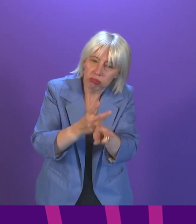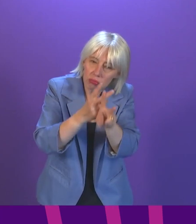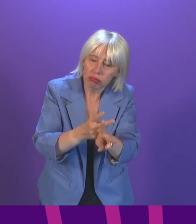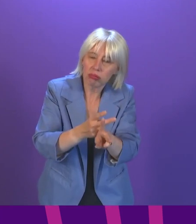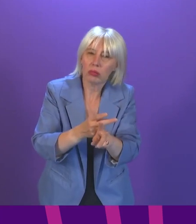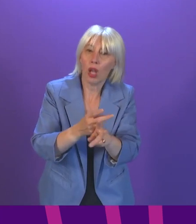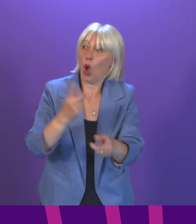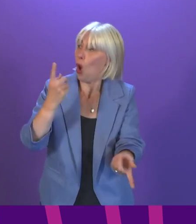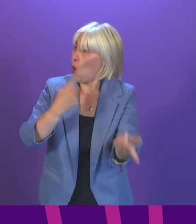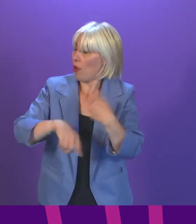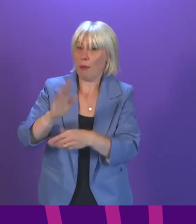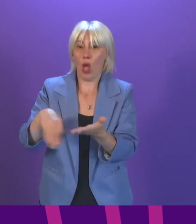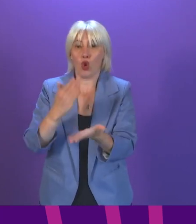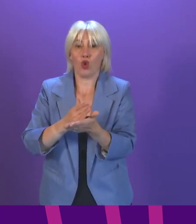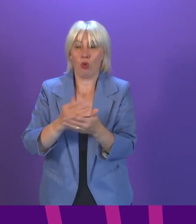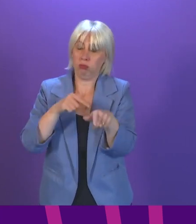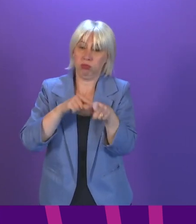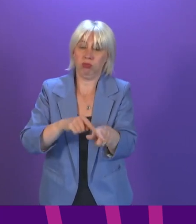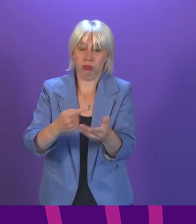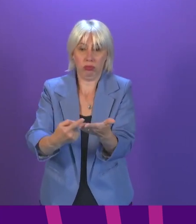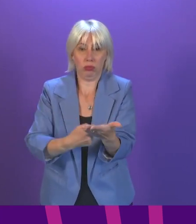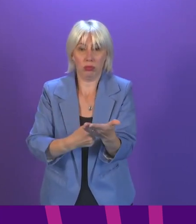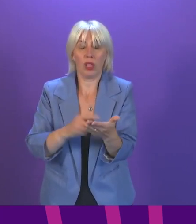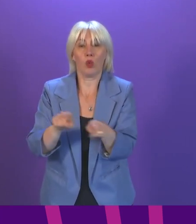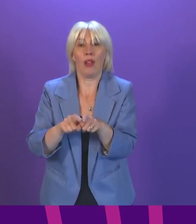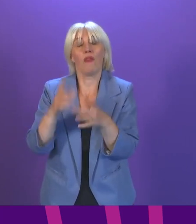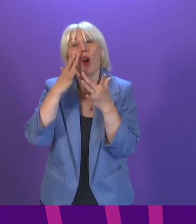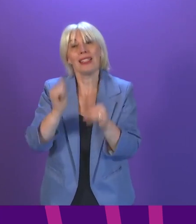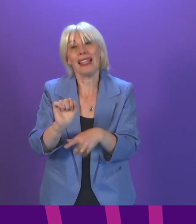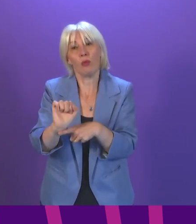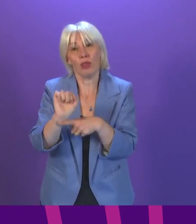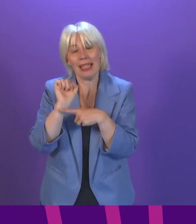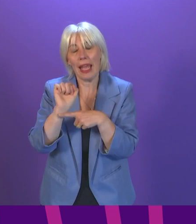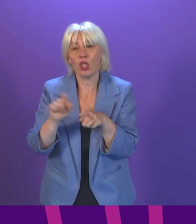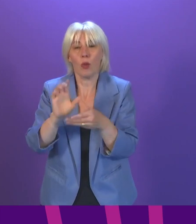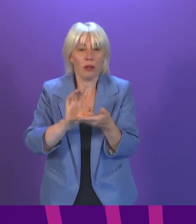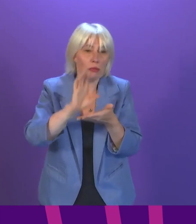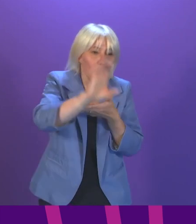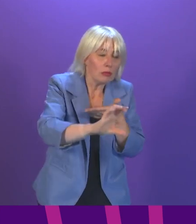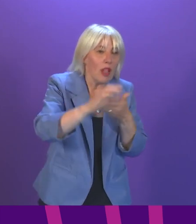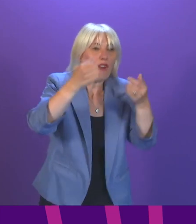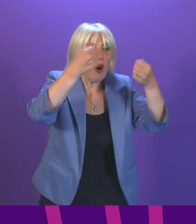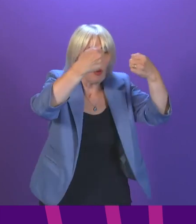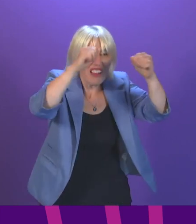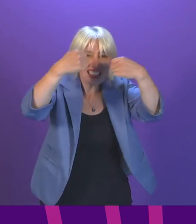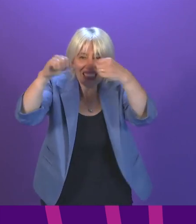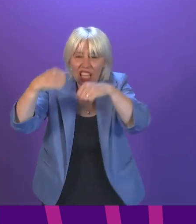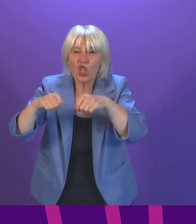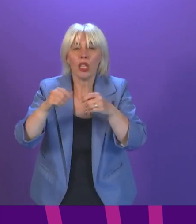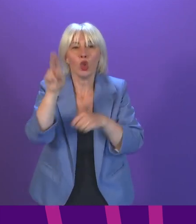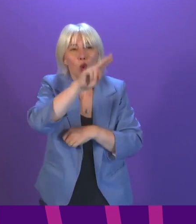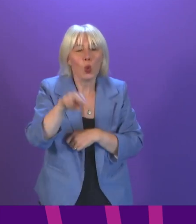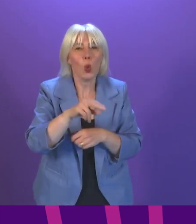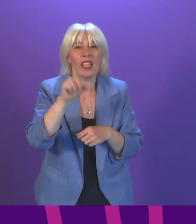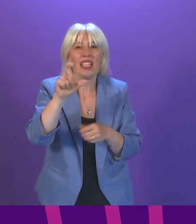to encourage compliance, for example, through continued support for Test and Protect, ongoing investment in ventilation and carbon dioxide monitors in